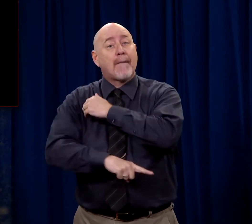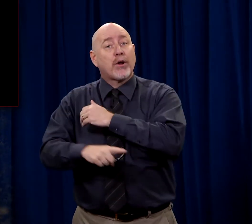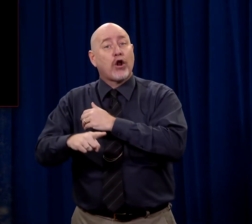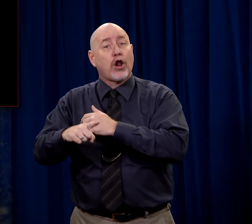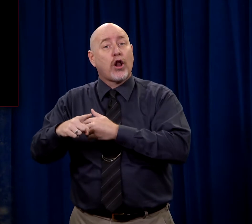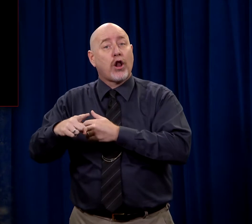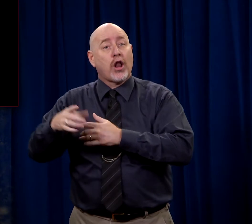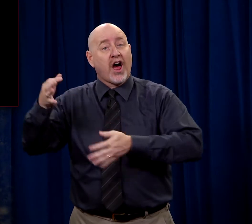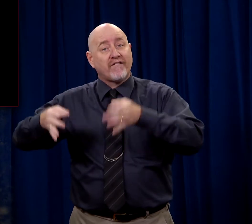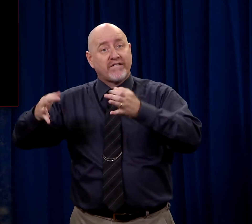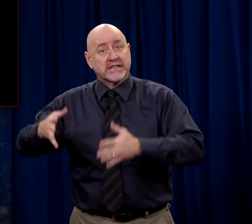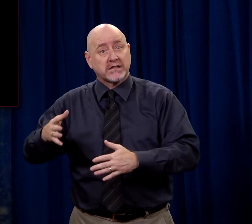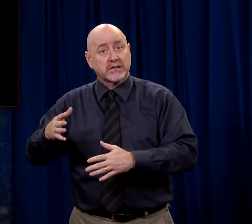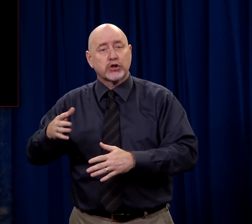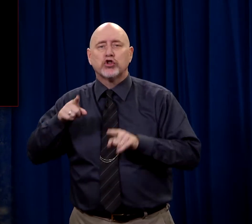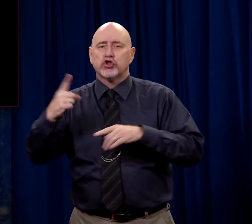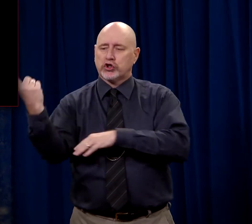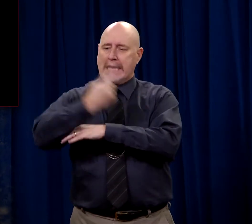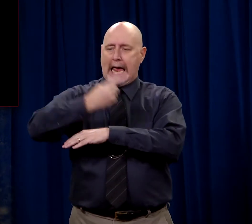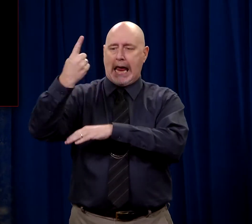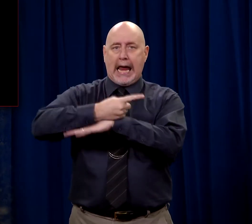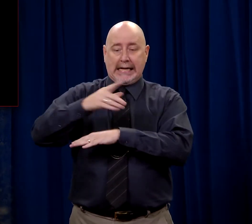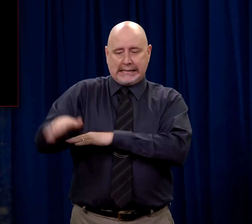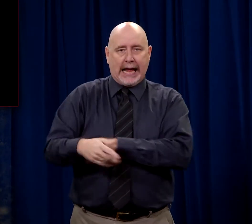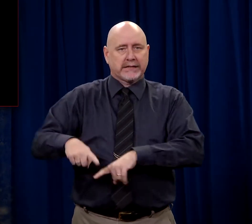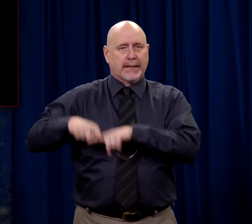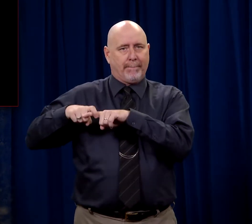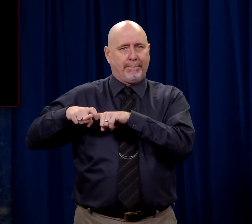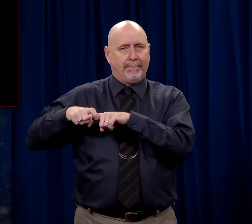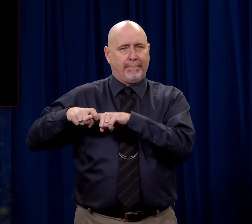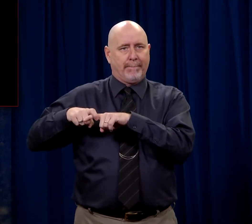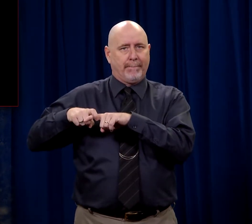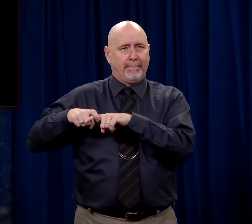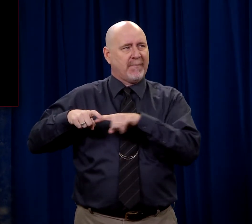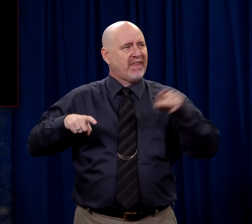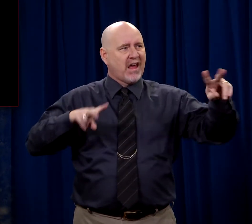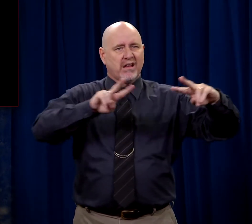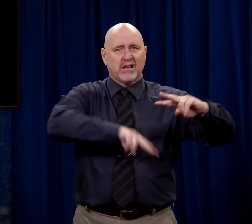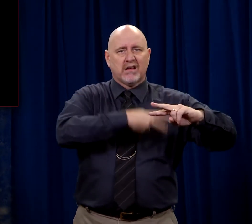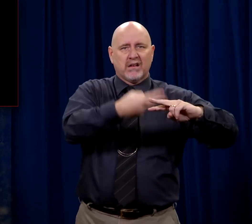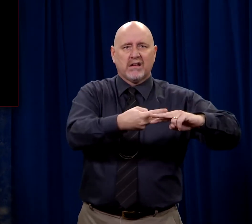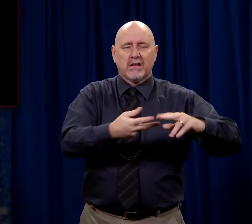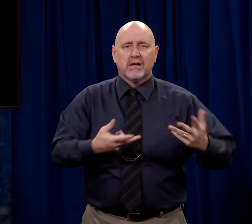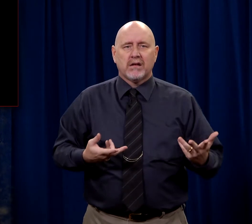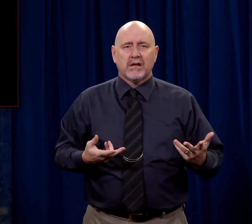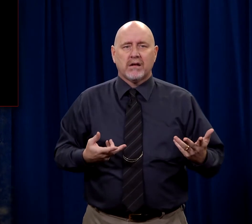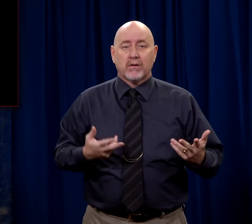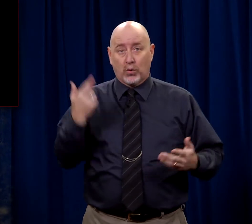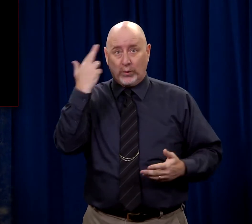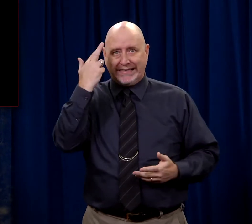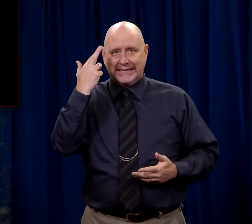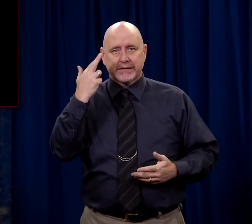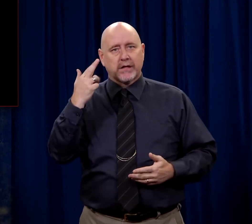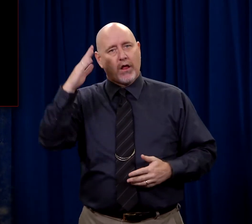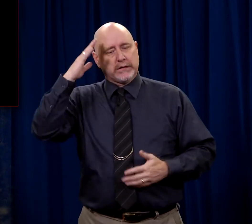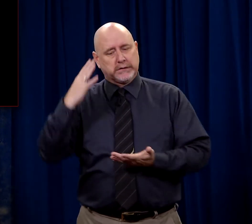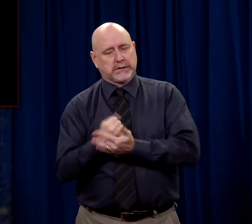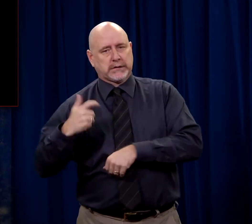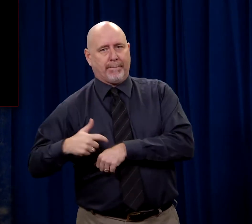offense must be tried during the day and suspended at night. But they were doing this at night. The reason is this is the